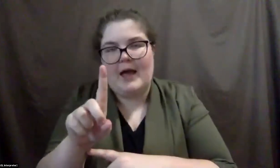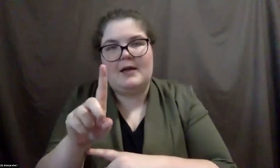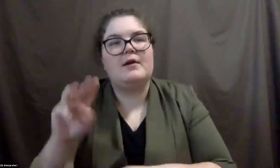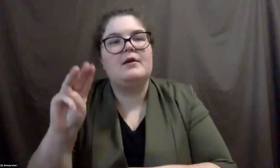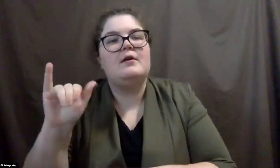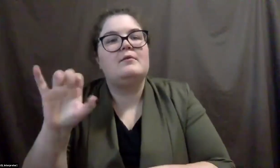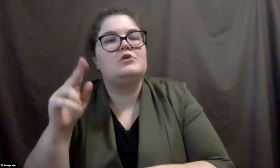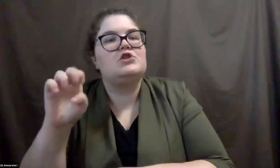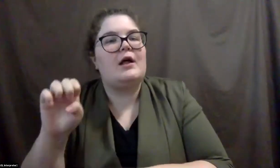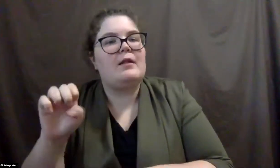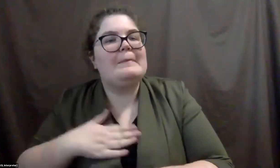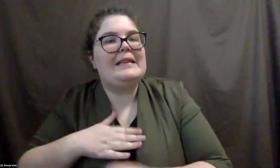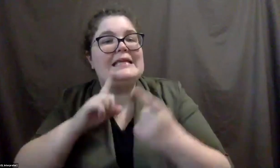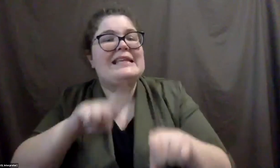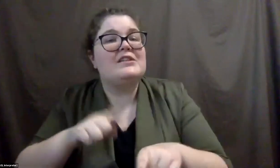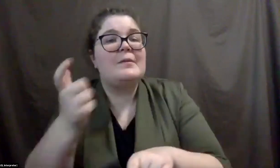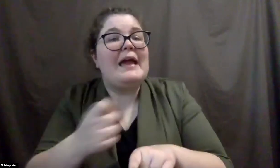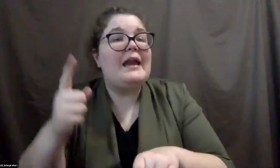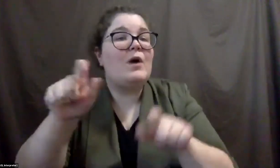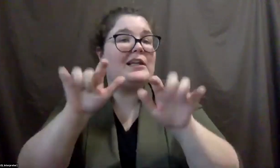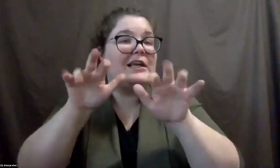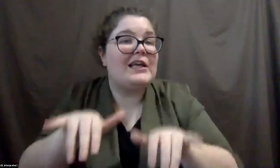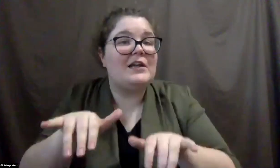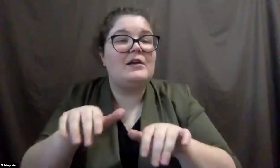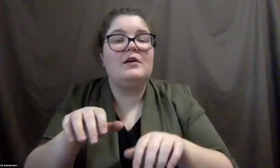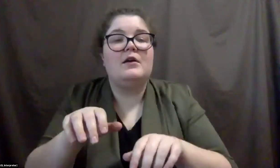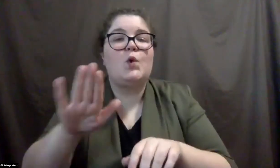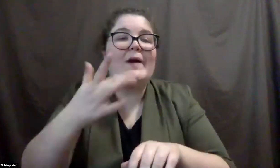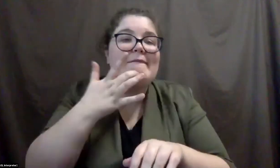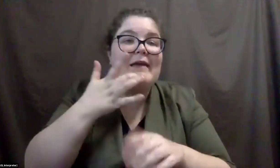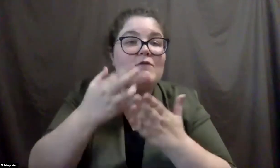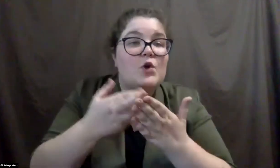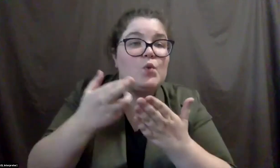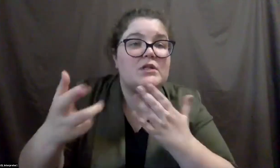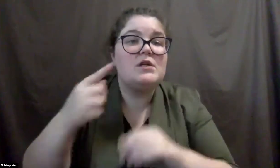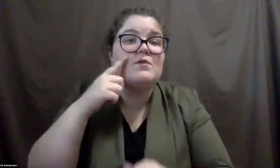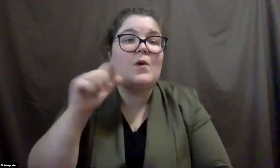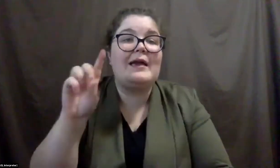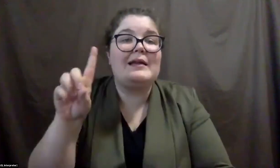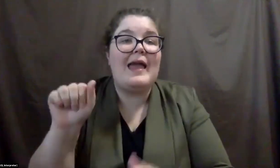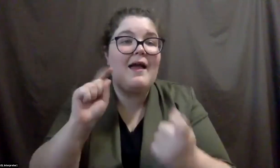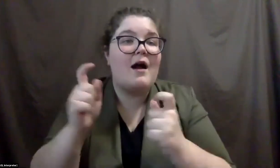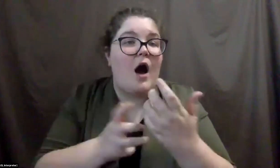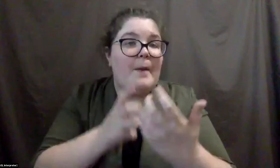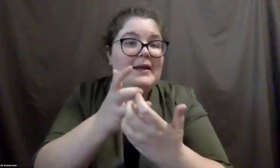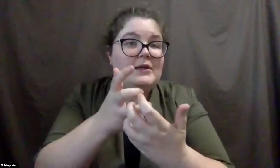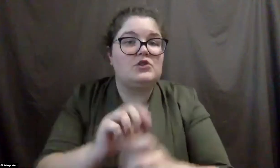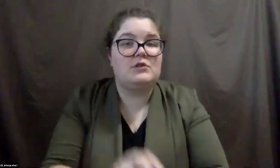also anyone who wants to add to the chat box their favorite resources for ADA accommodations. Go ahead.